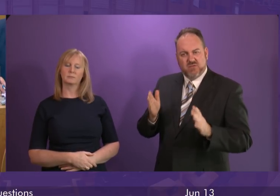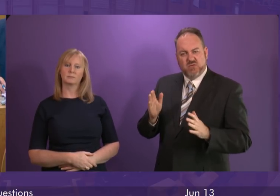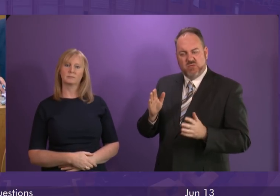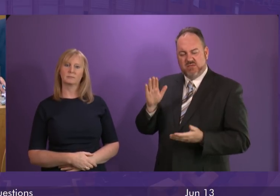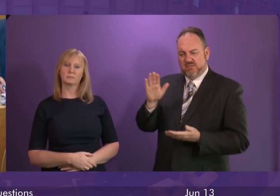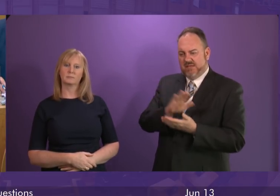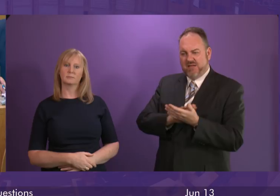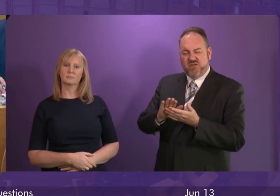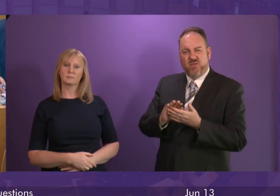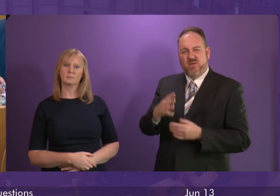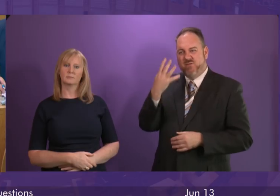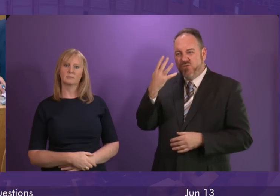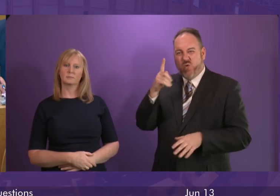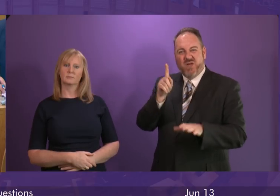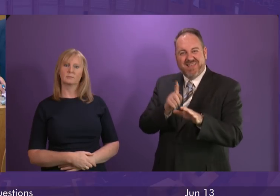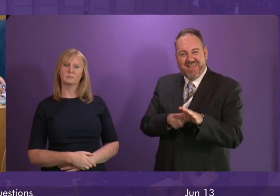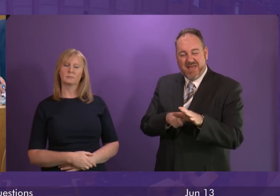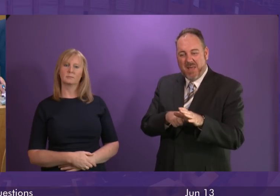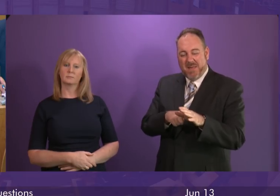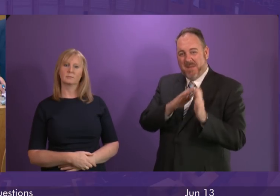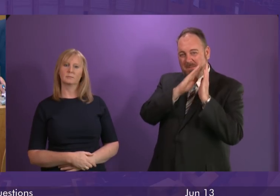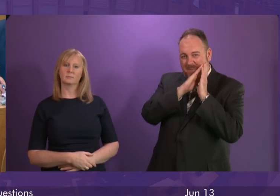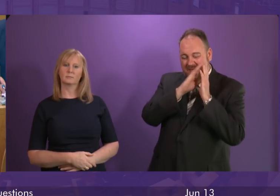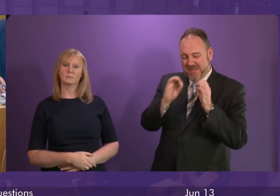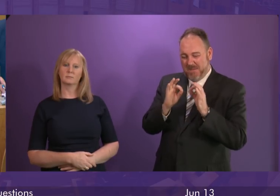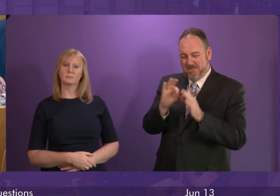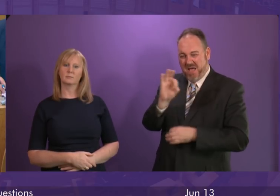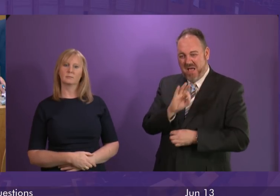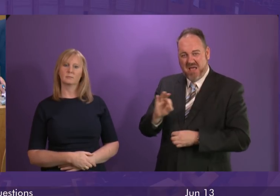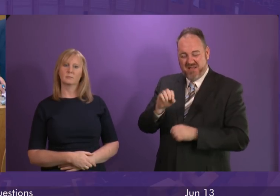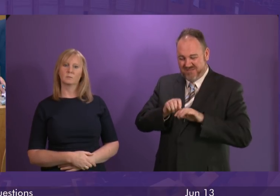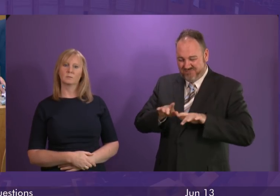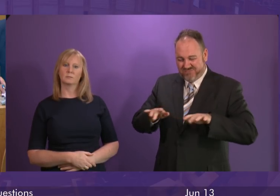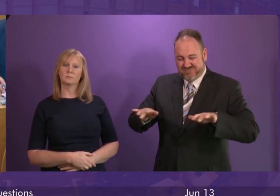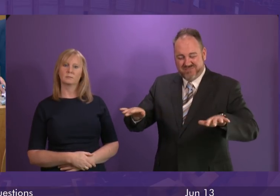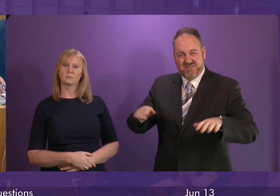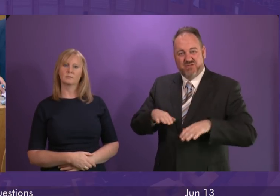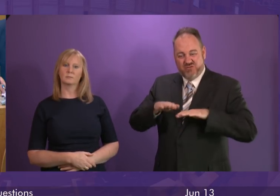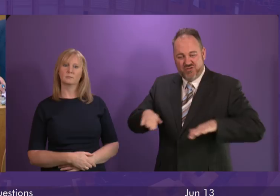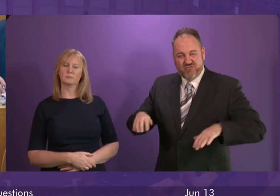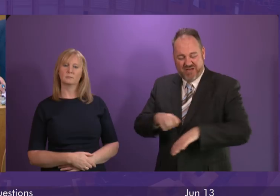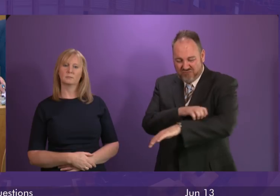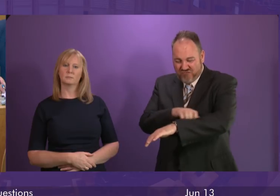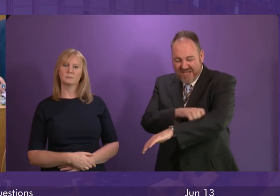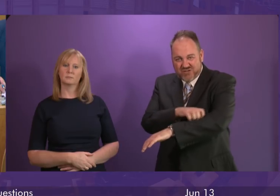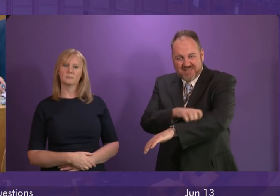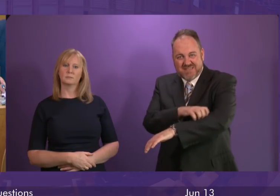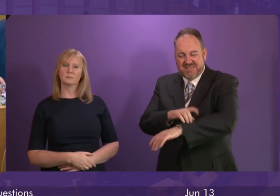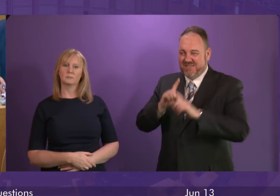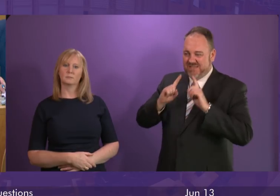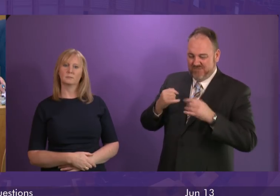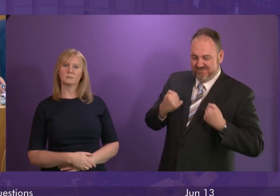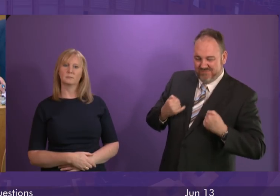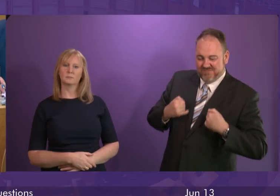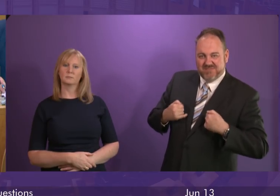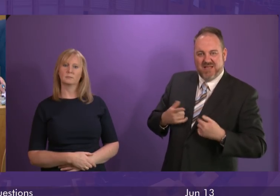-year long ordeal of bed bug infestations. Kids are getting rashes, pest control teams are visiting every few months and staff have had